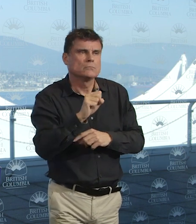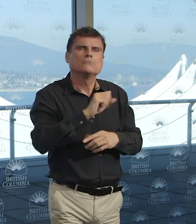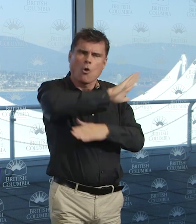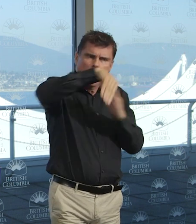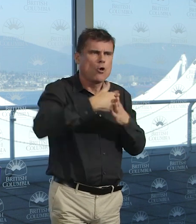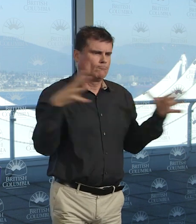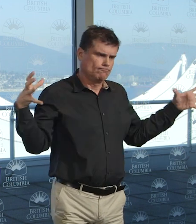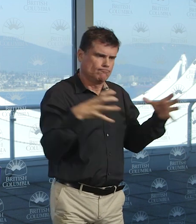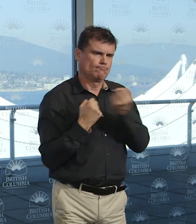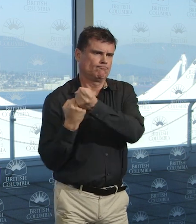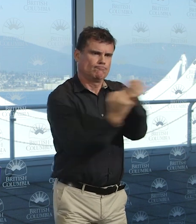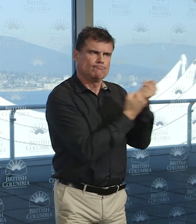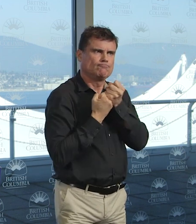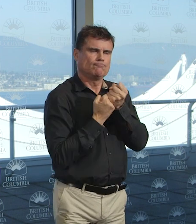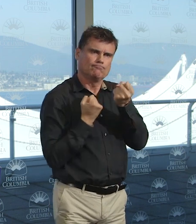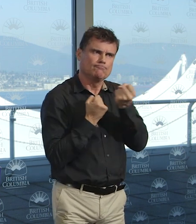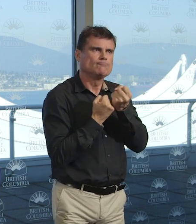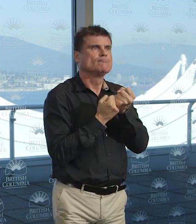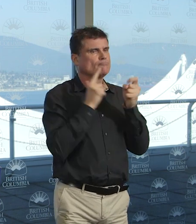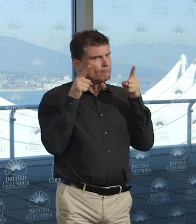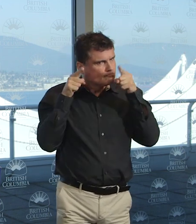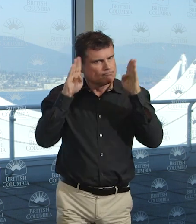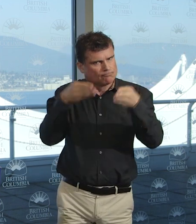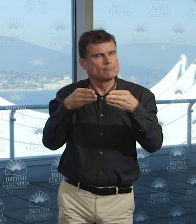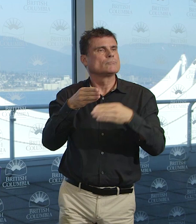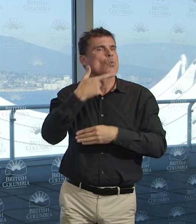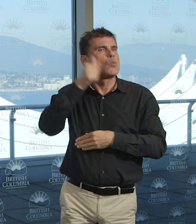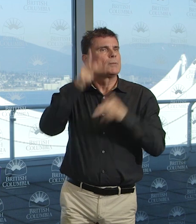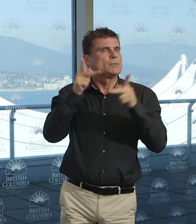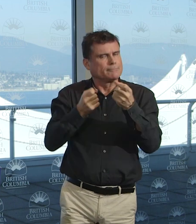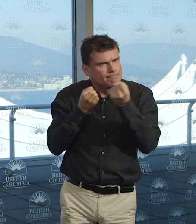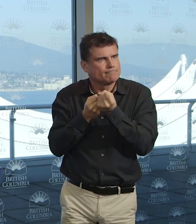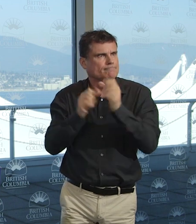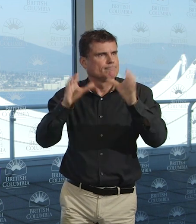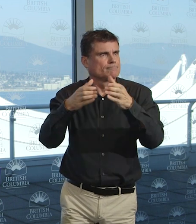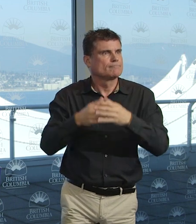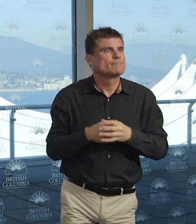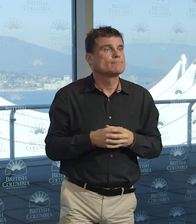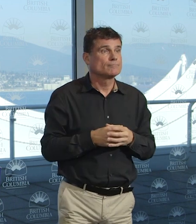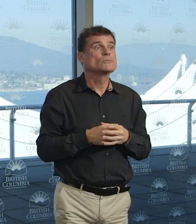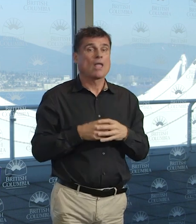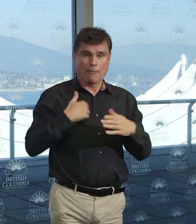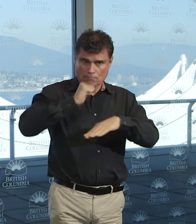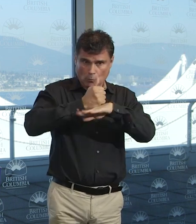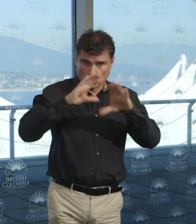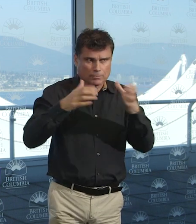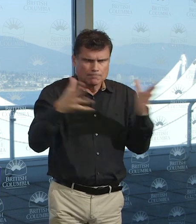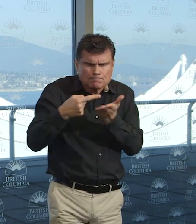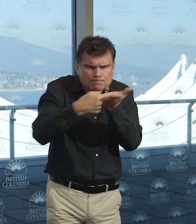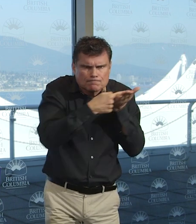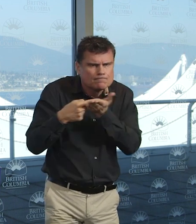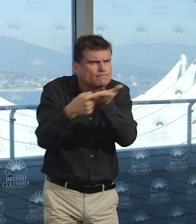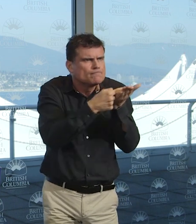out there to support seniors. They've come back and reported with recommendations, working and using an alliance with Better at Home